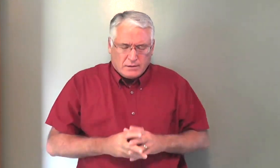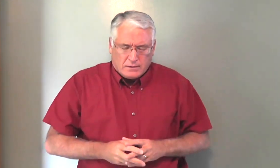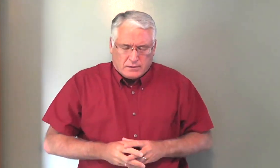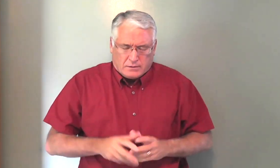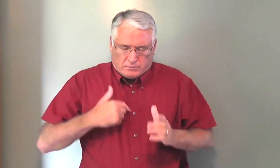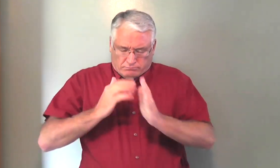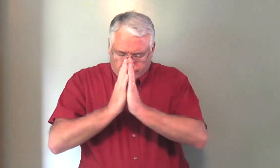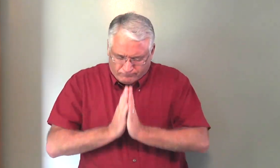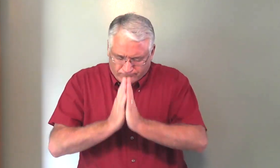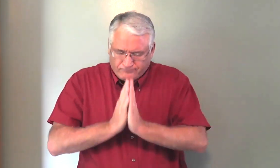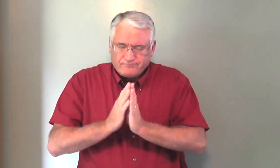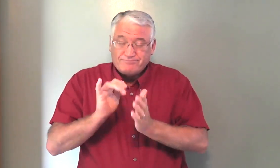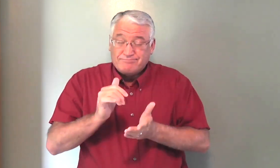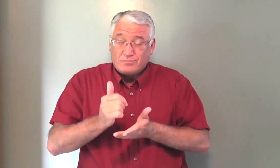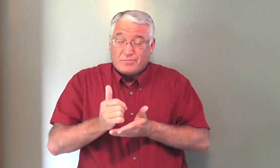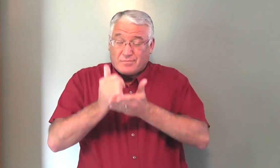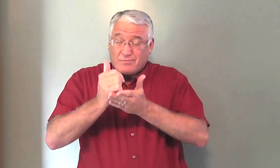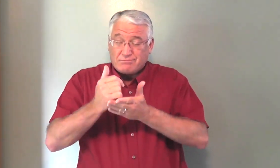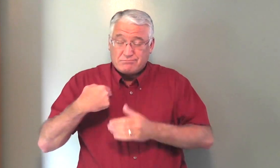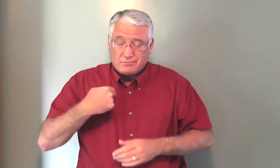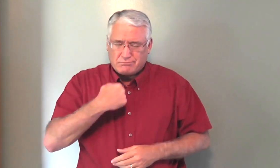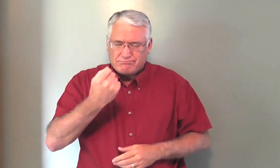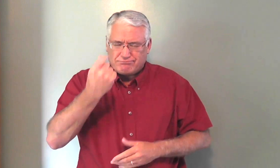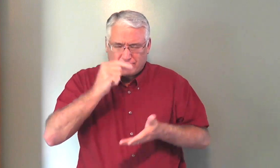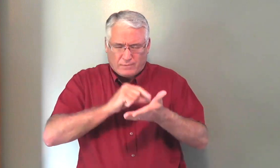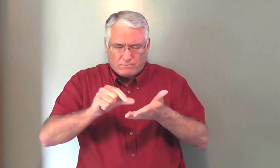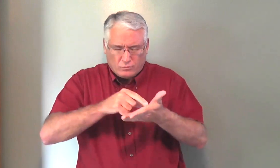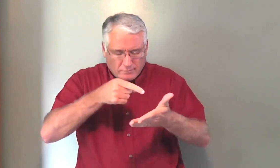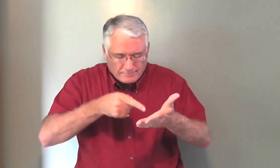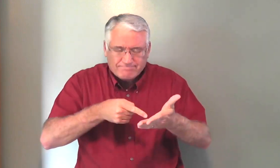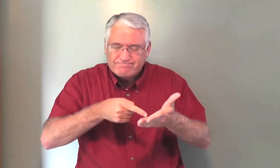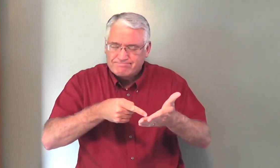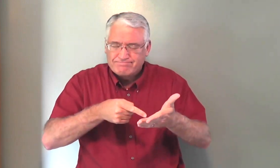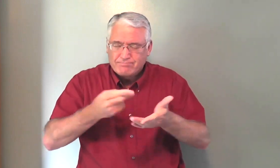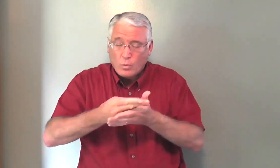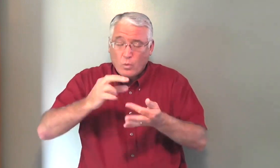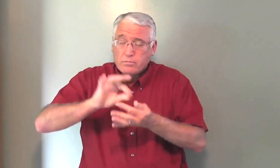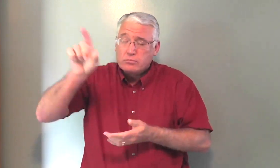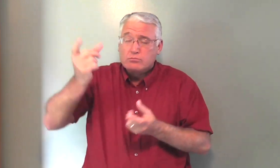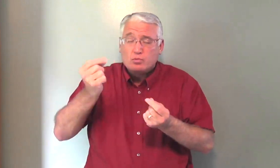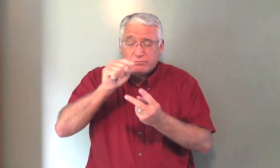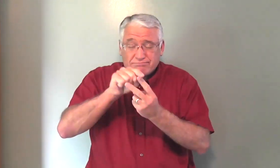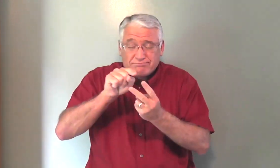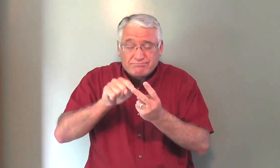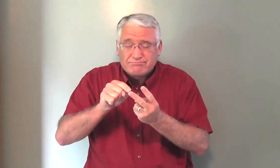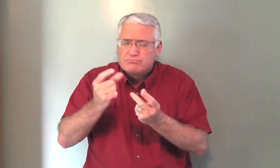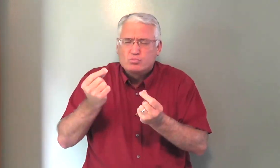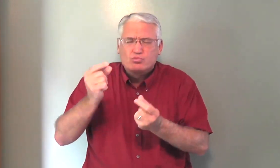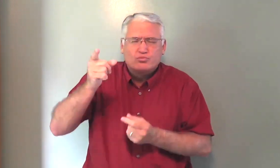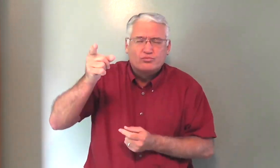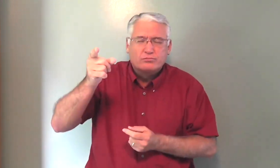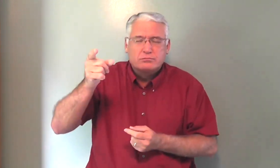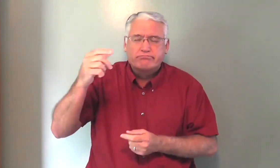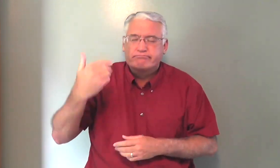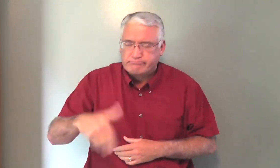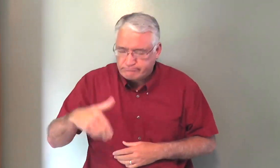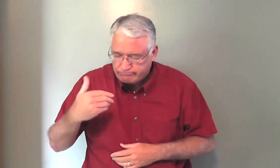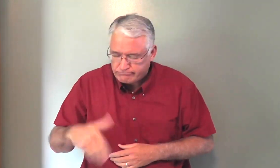Father, Father, I pray that you will help us to understand the scripture about what the Holy Spirit does,